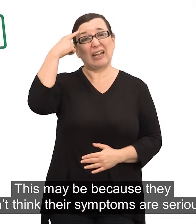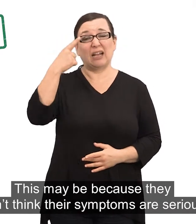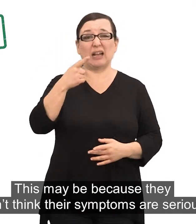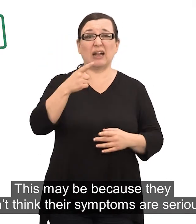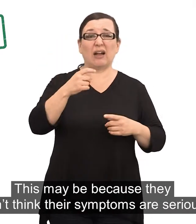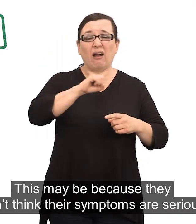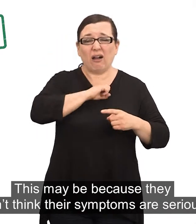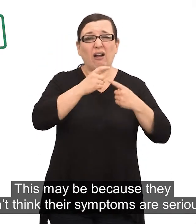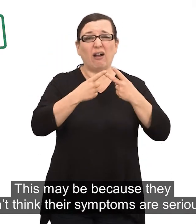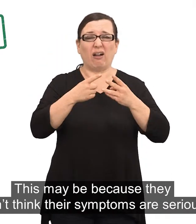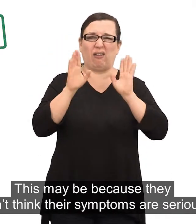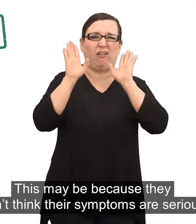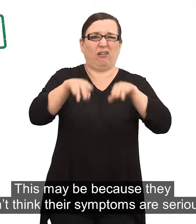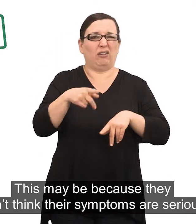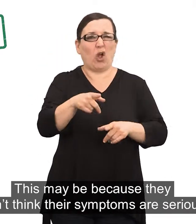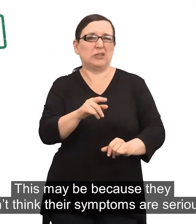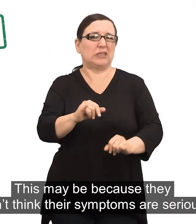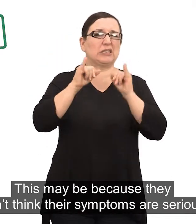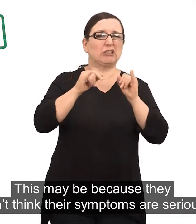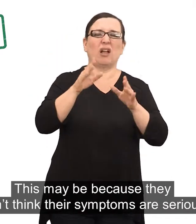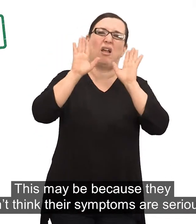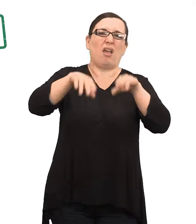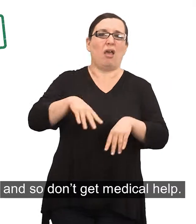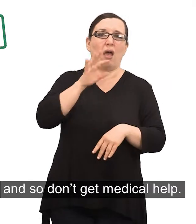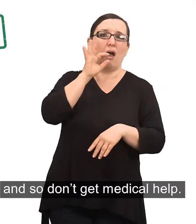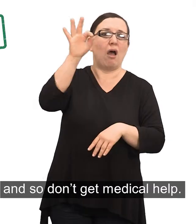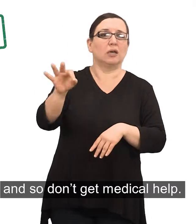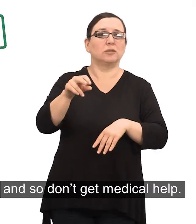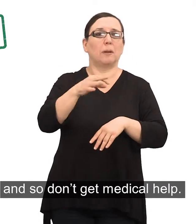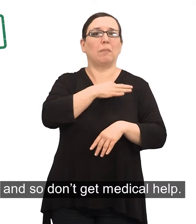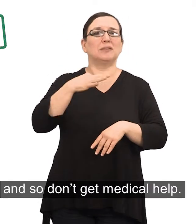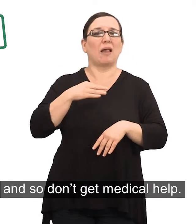think their symptoms are serious, and so don't get medical help.